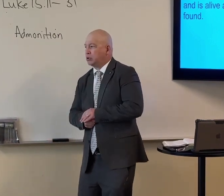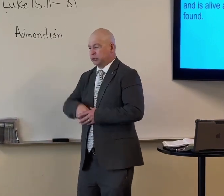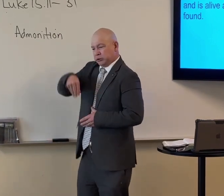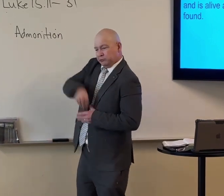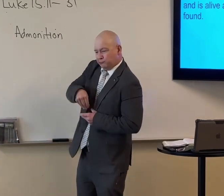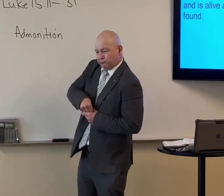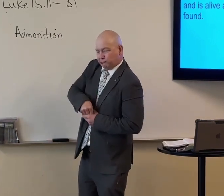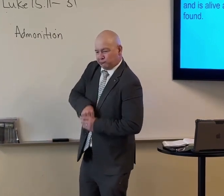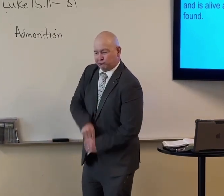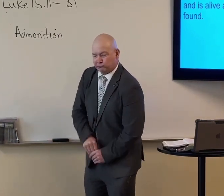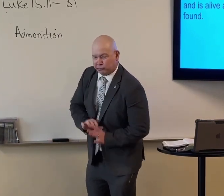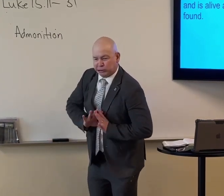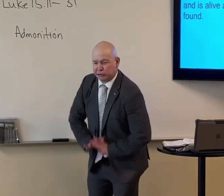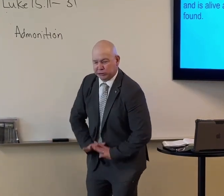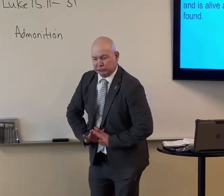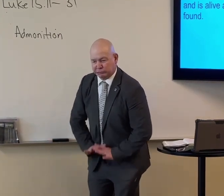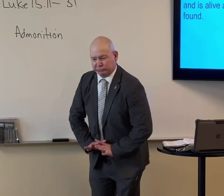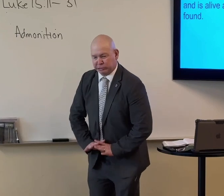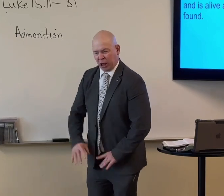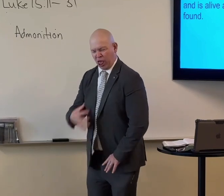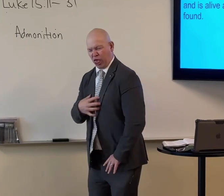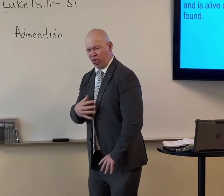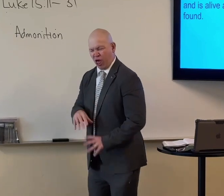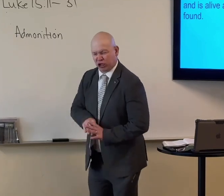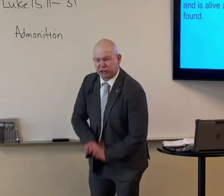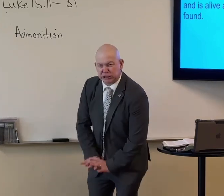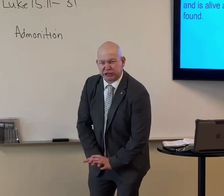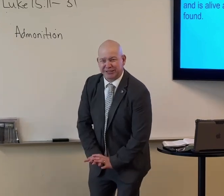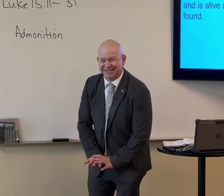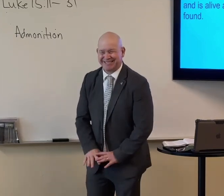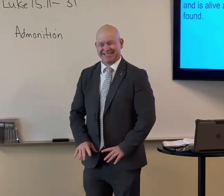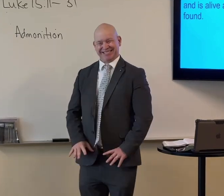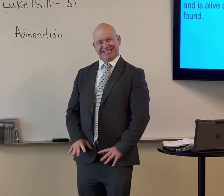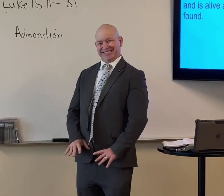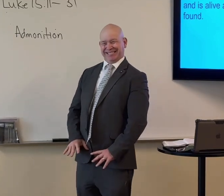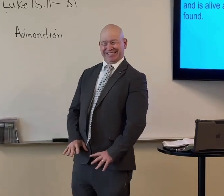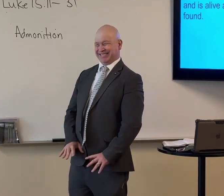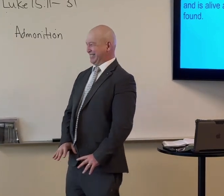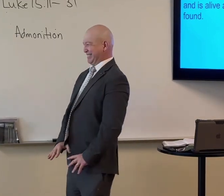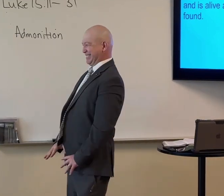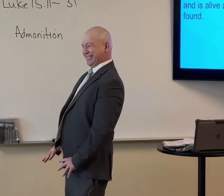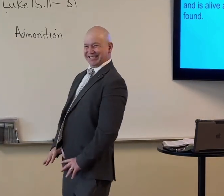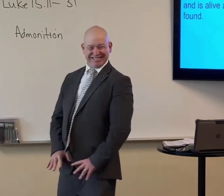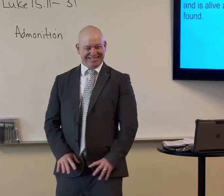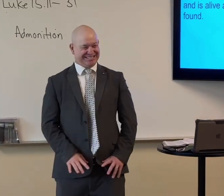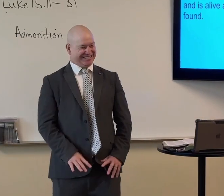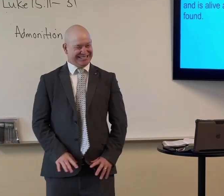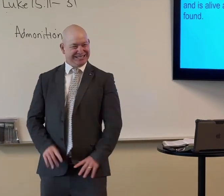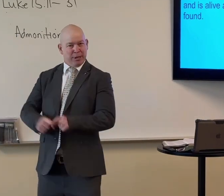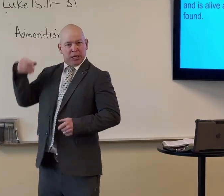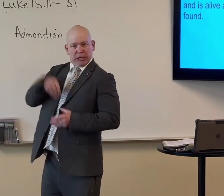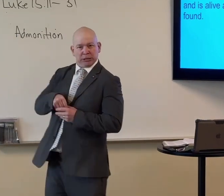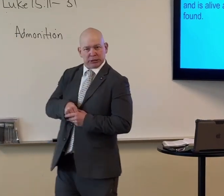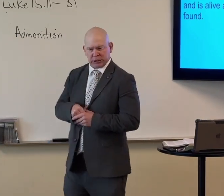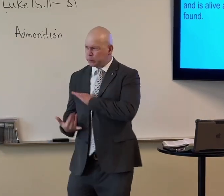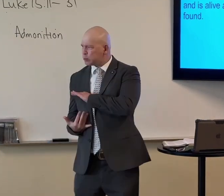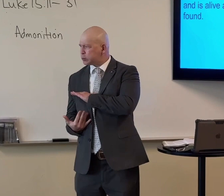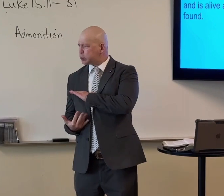Maybe, you know, it's something that we hide and we try to push down deep inside. We try to pretend like everything's cool. But inside,